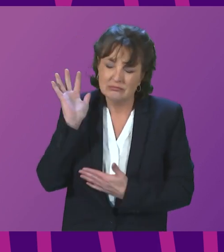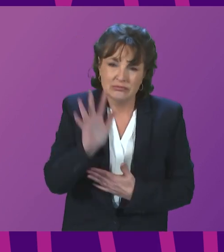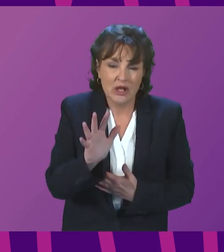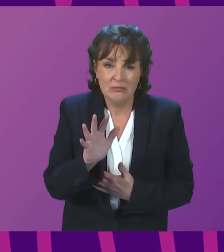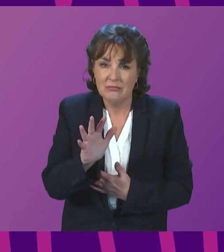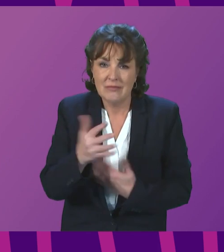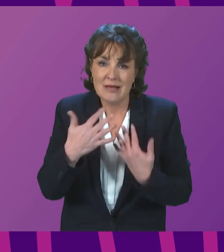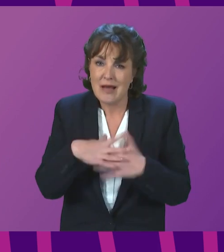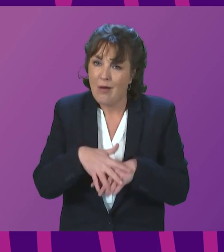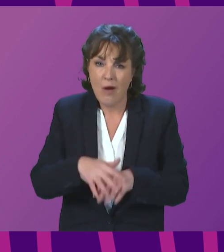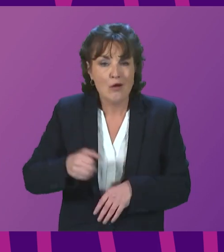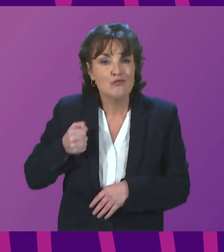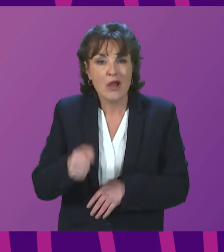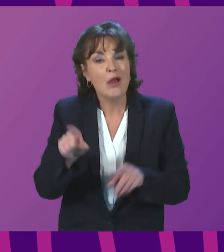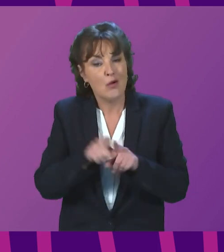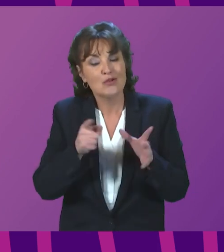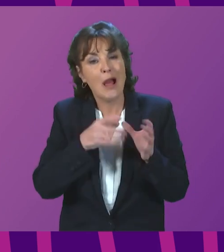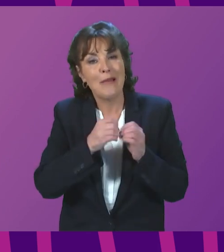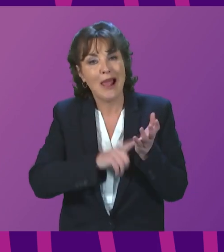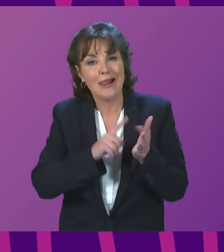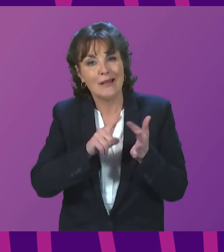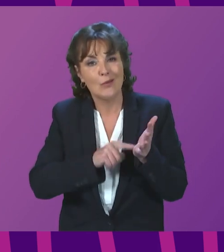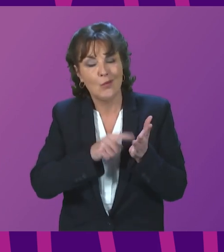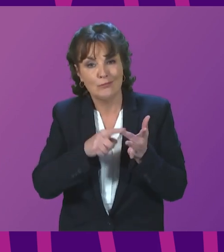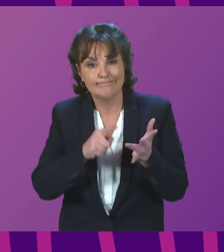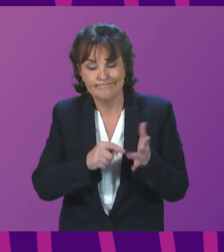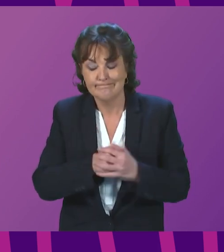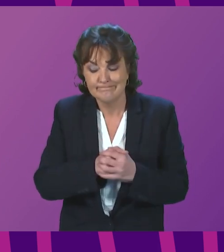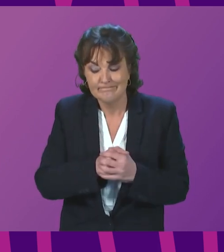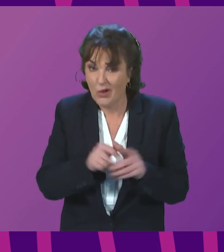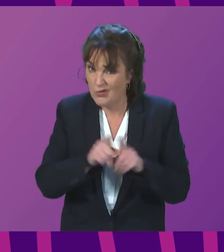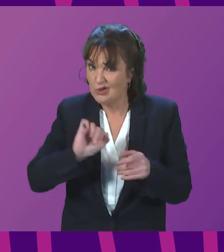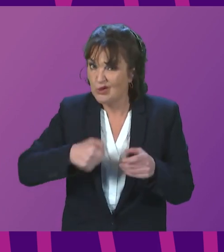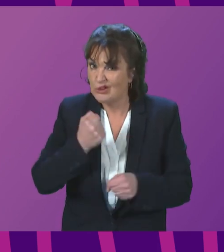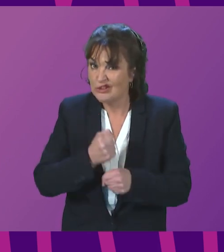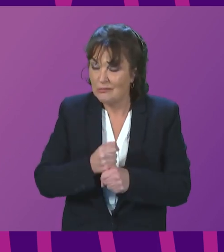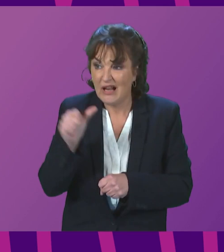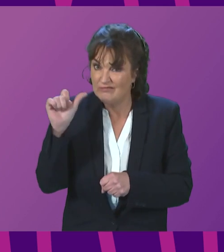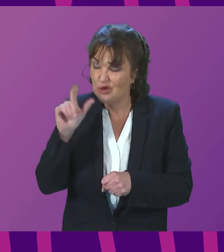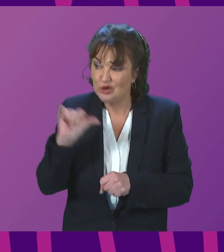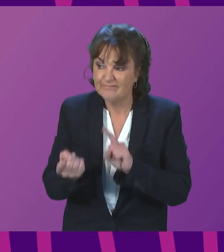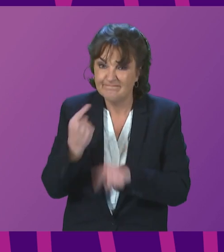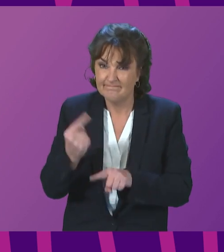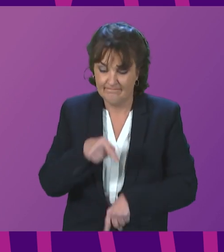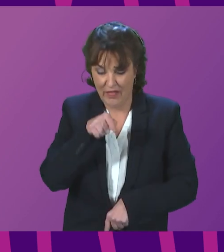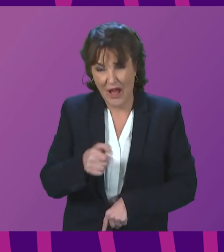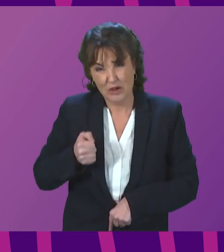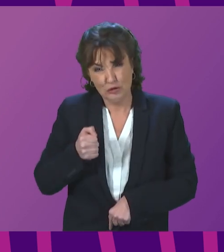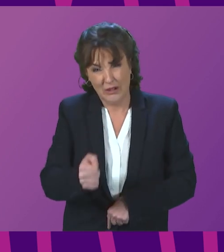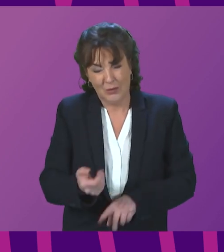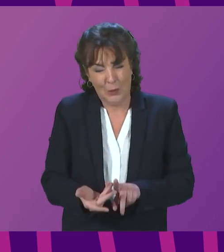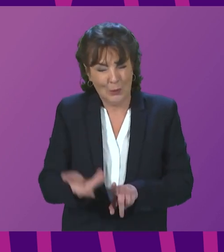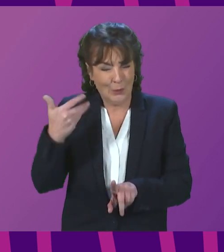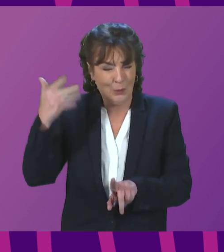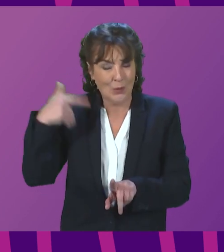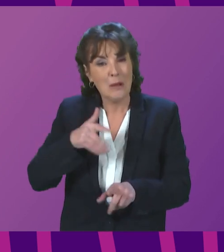questions for Abelieu and the Scottish Government too. The train that was operating on this route was decades old. They were first introduced into service